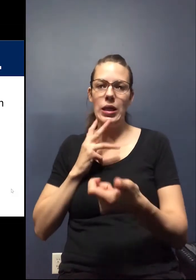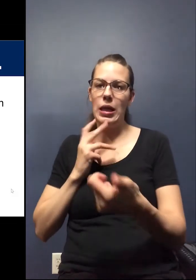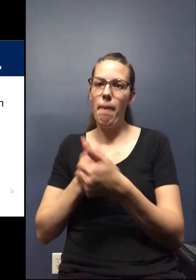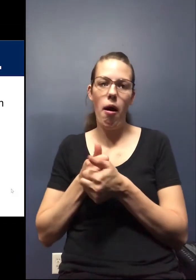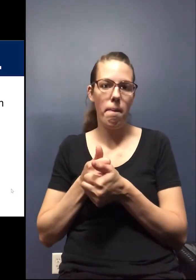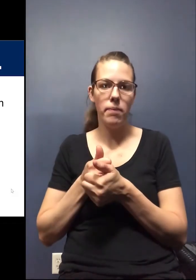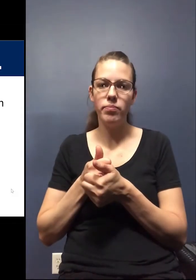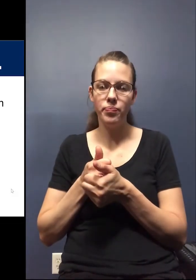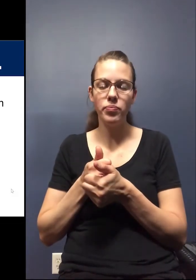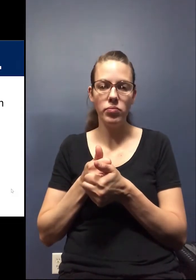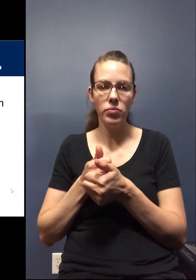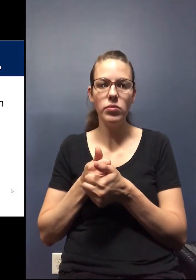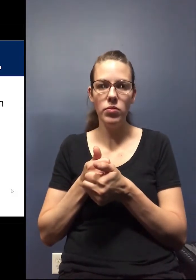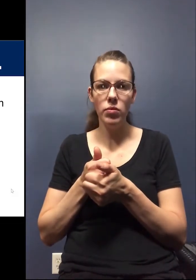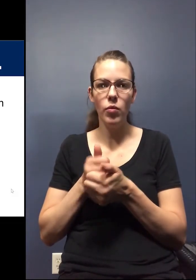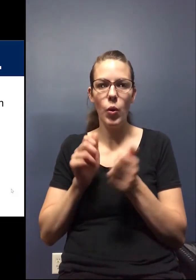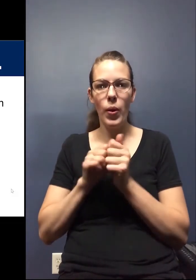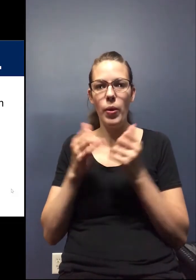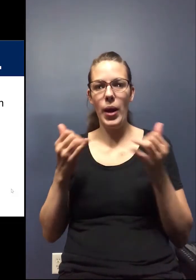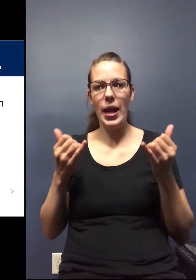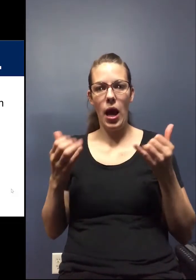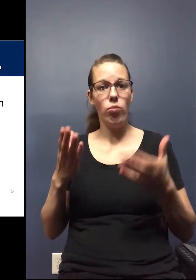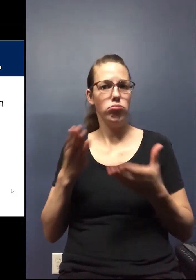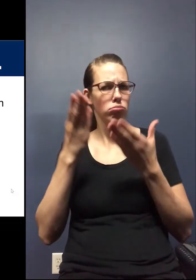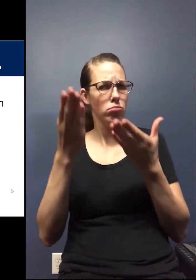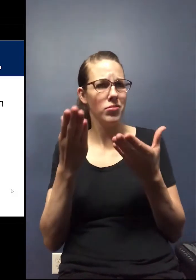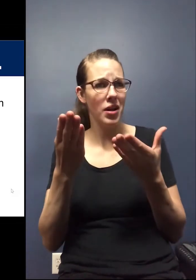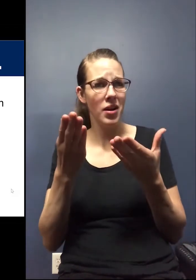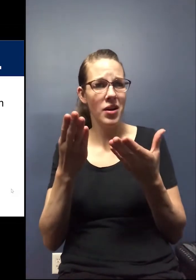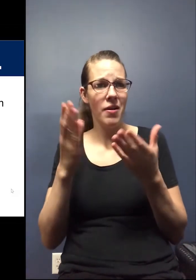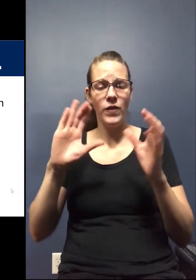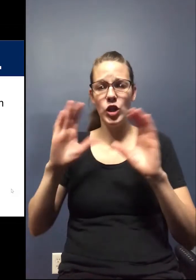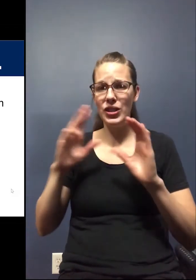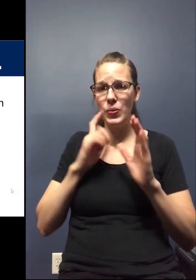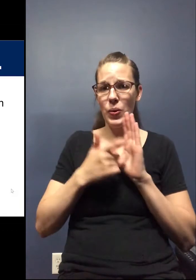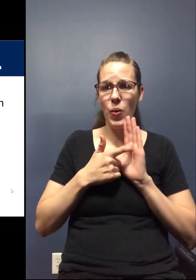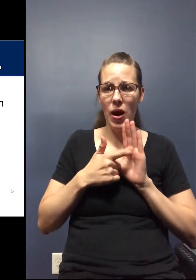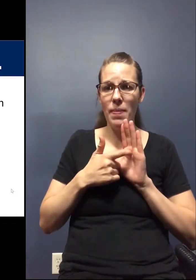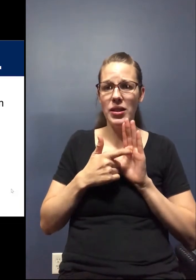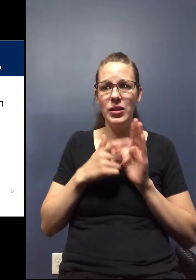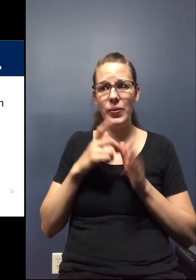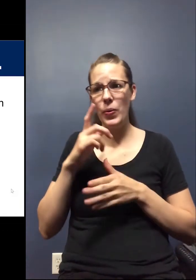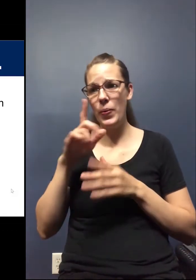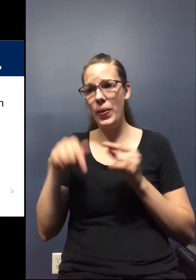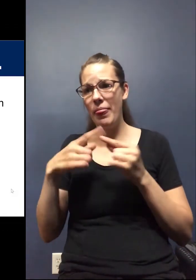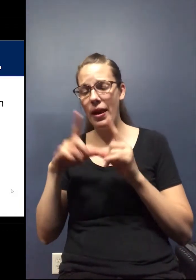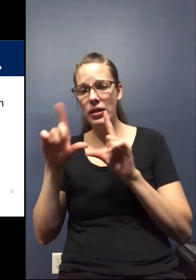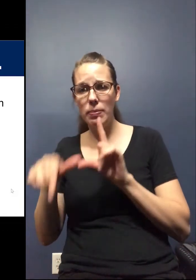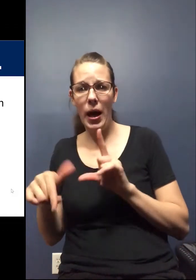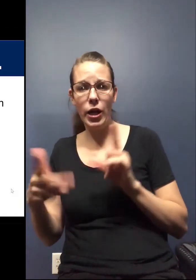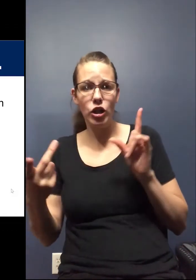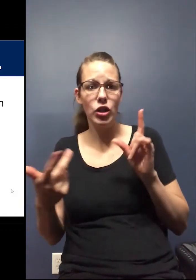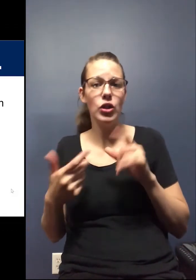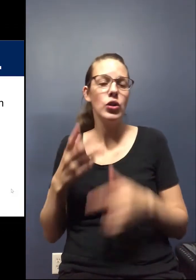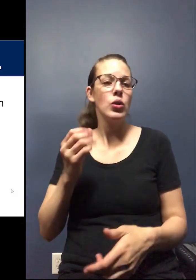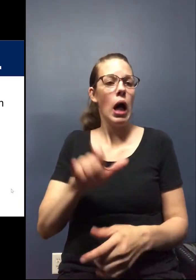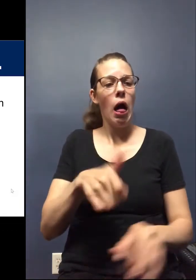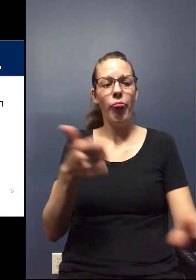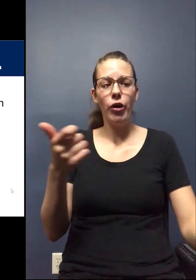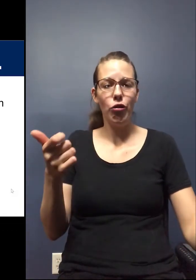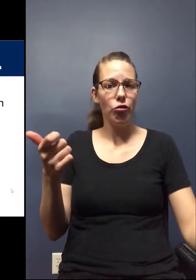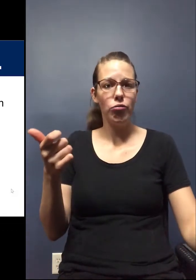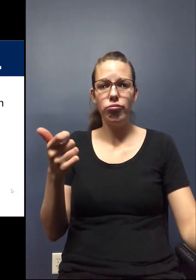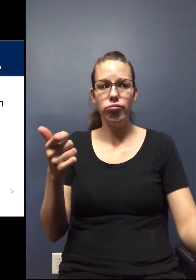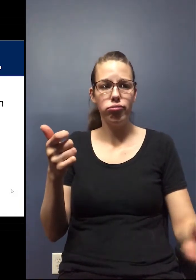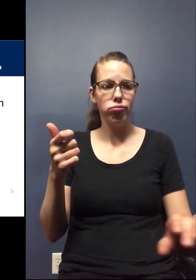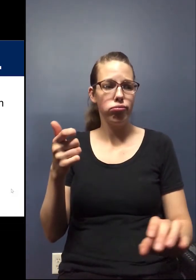with, um, what the current recommendations are versus requirements and when those expire. Um, any other